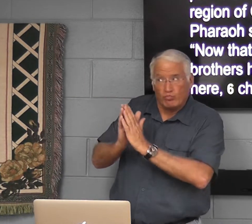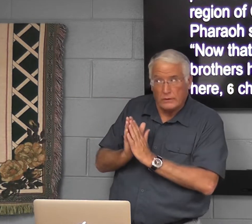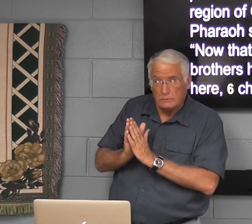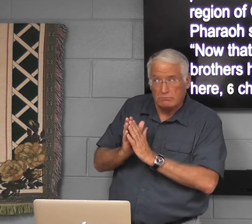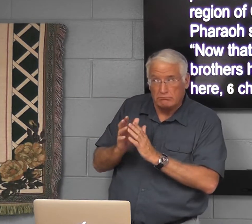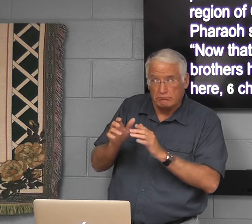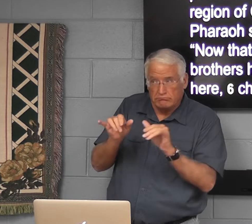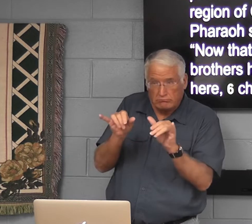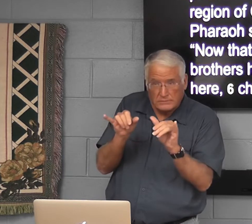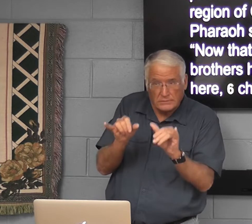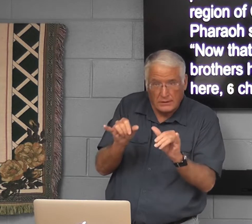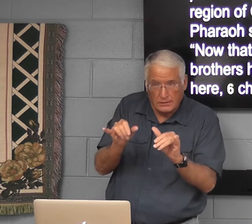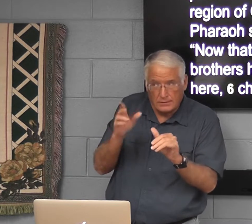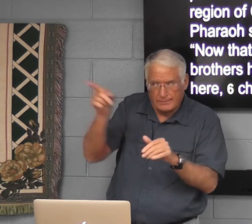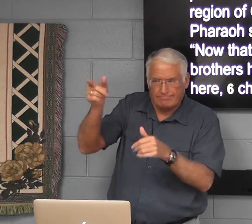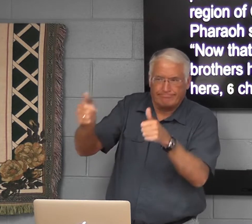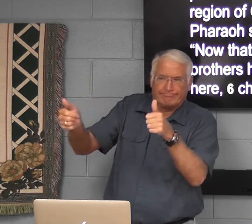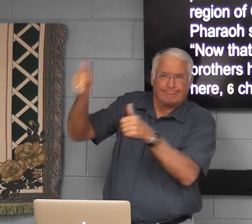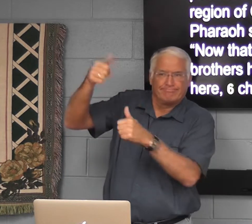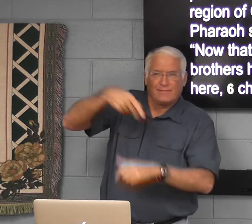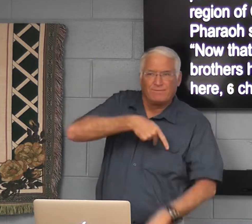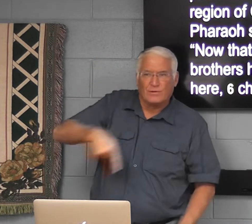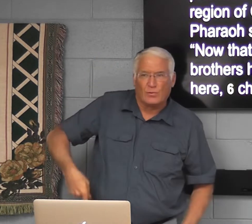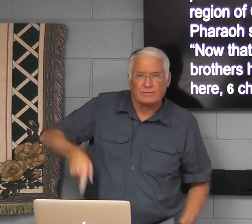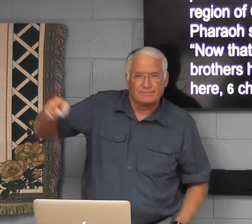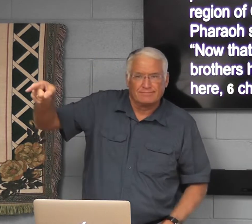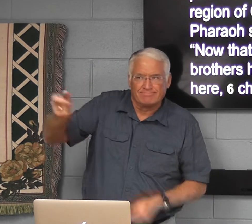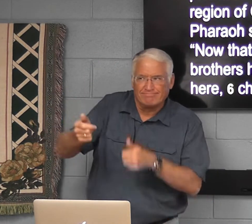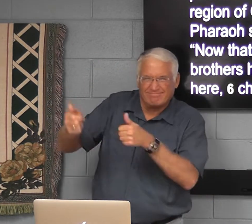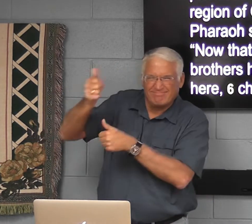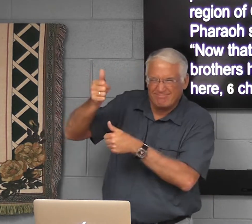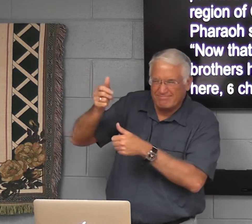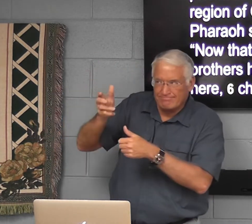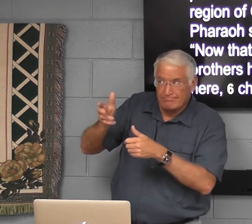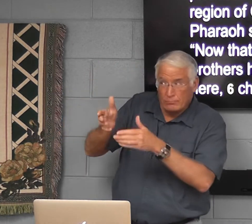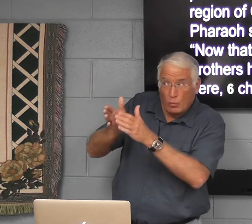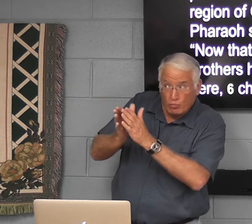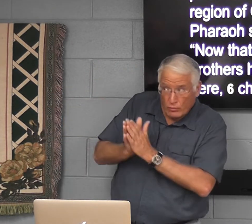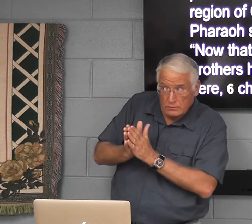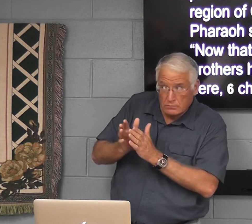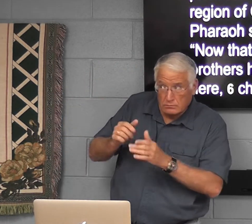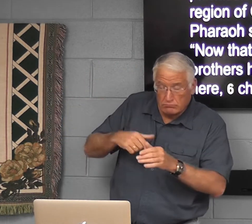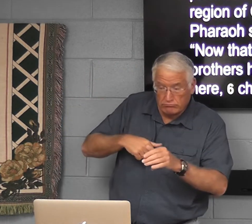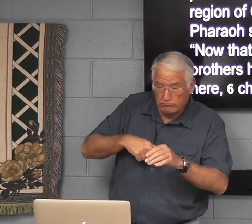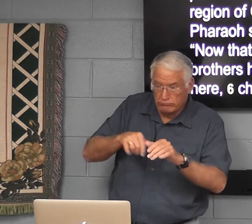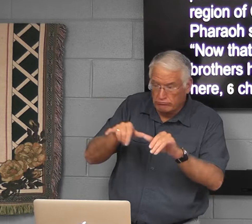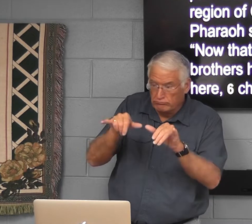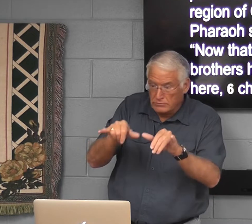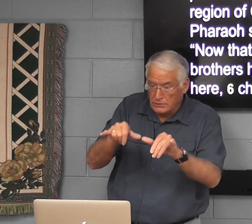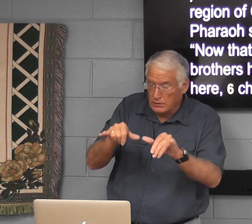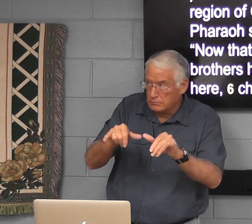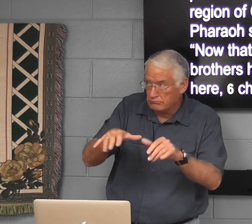settle there, but they were requesting to stay. Because the pharaoh had ultimate authority.